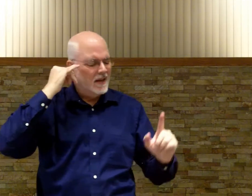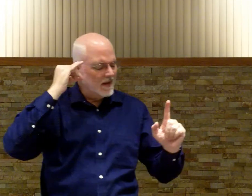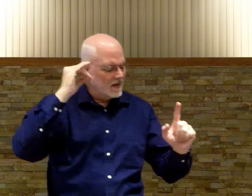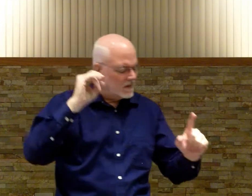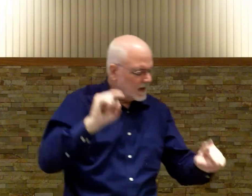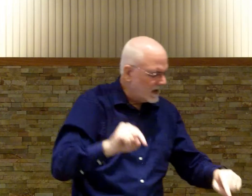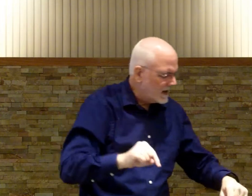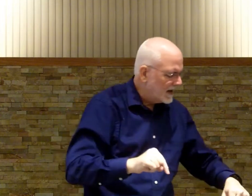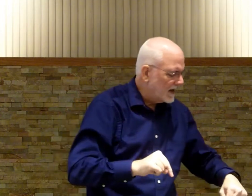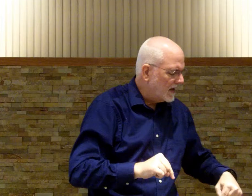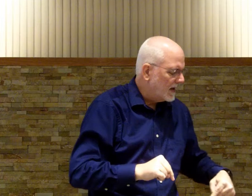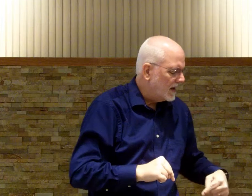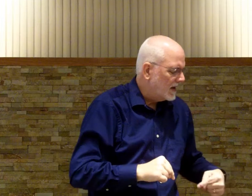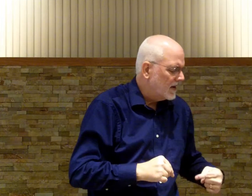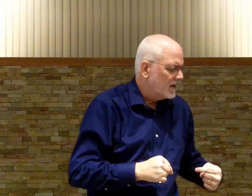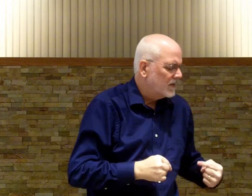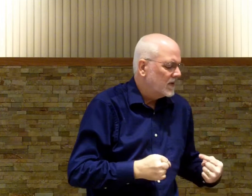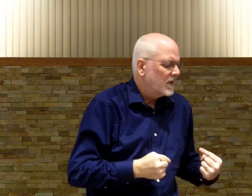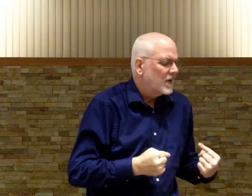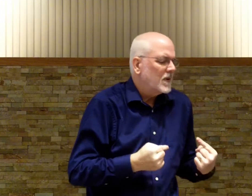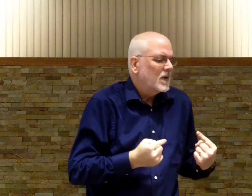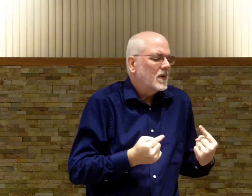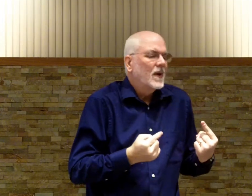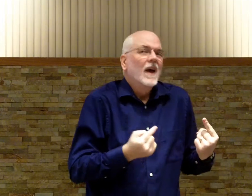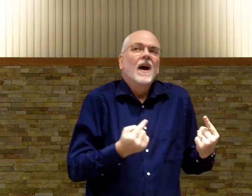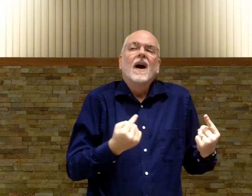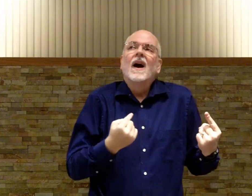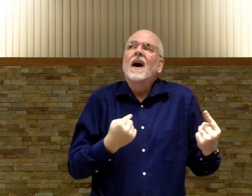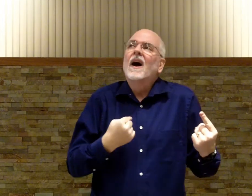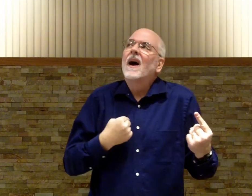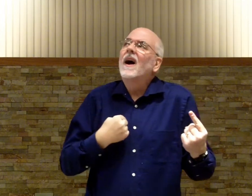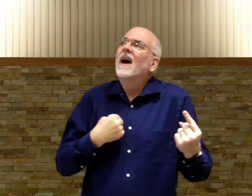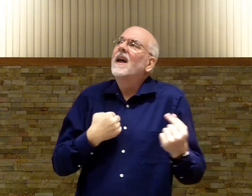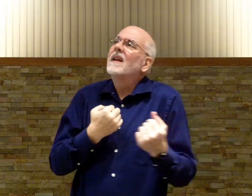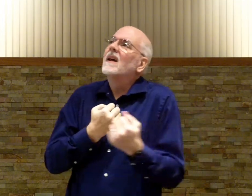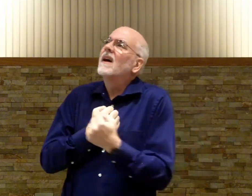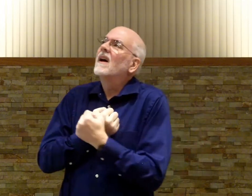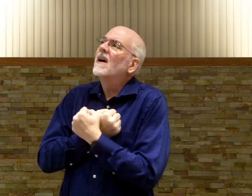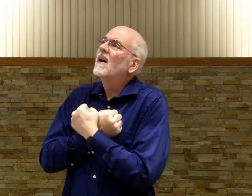If ever I love